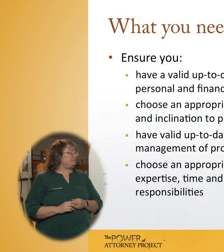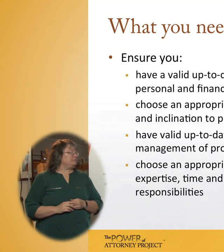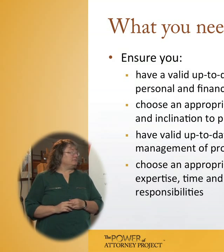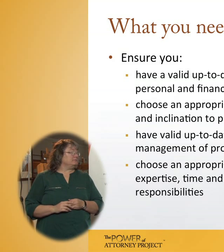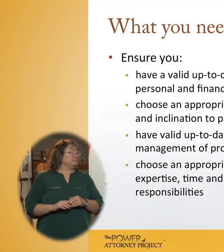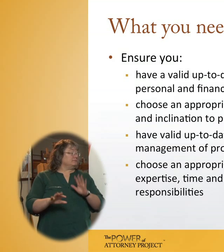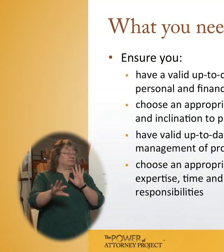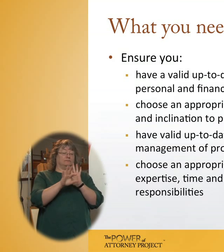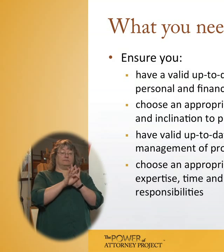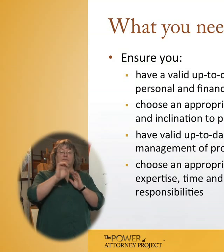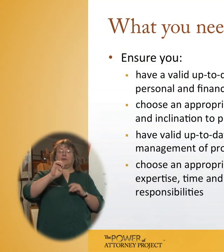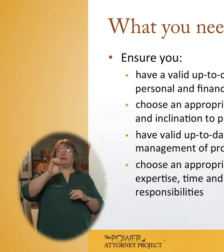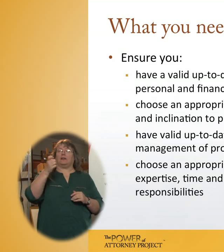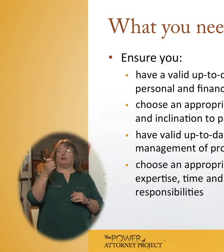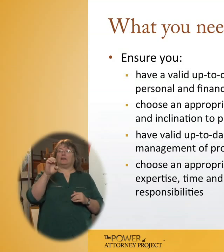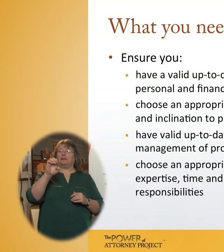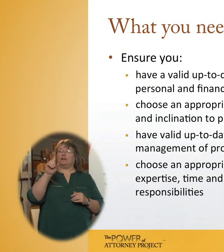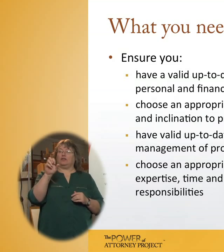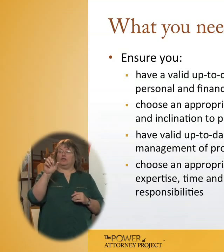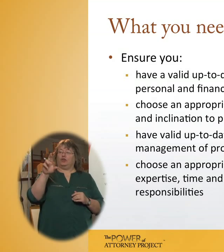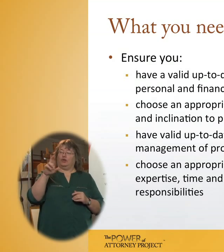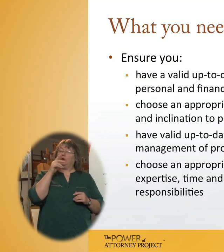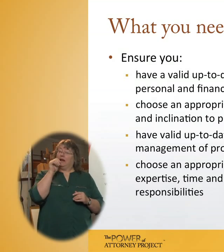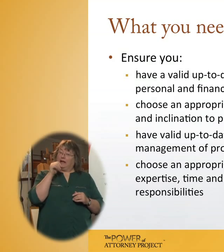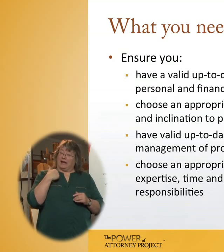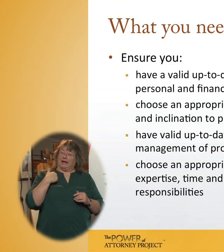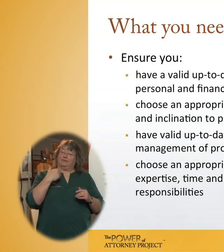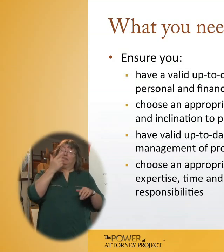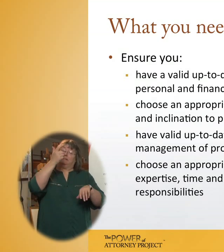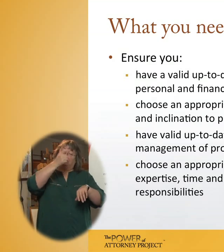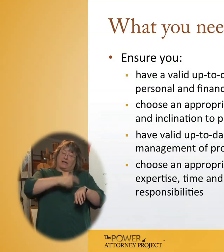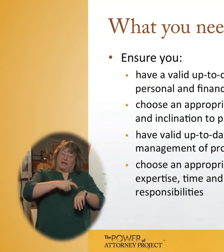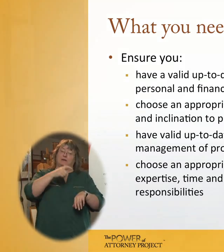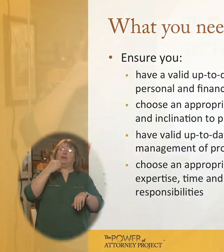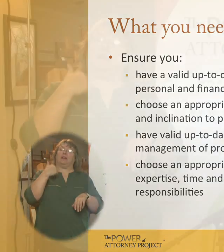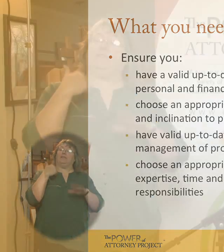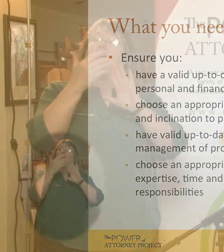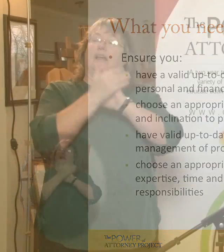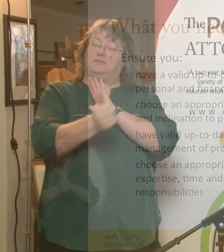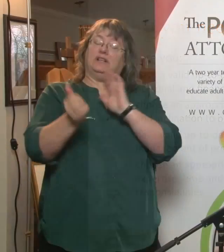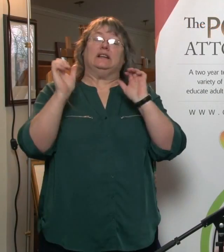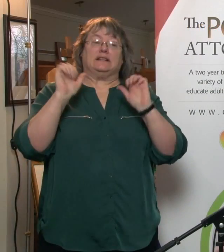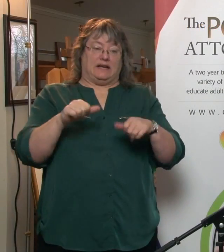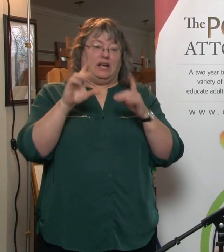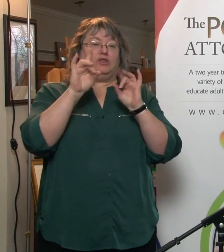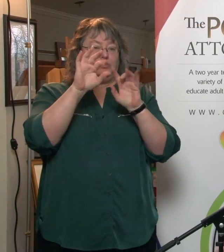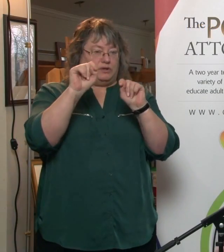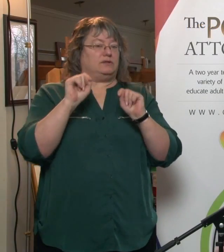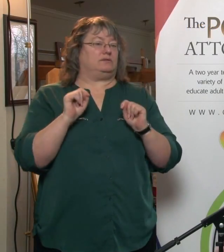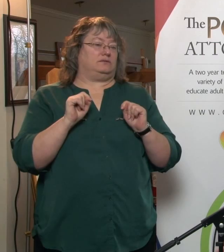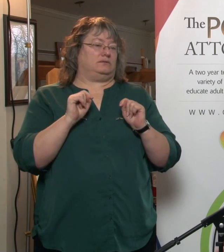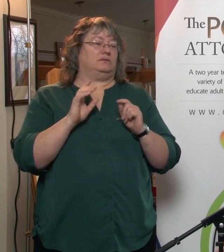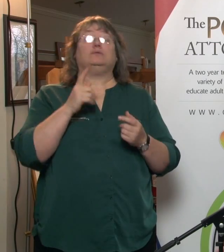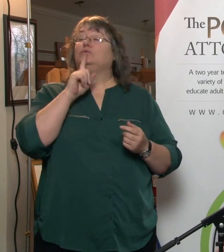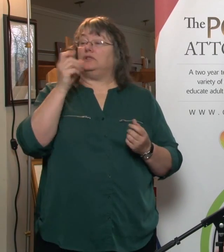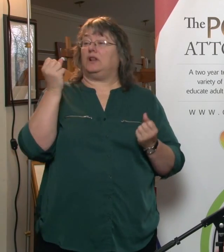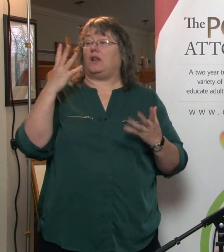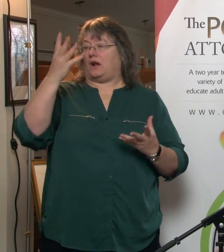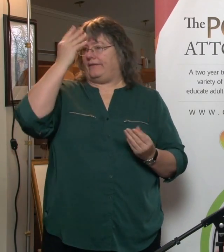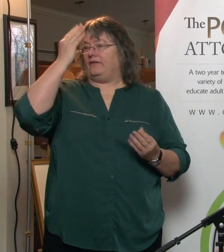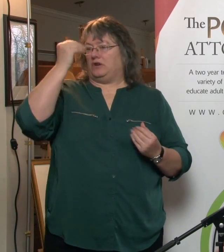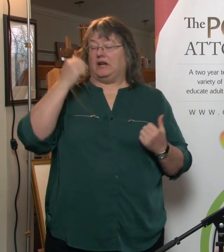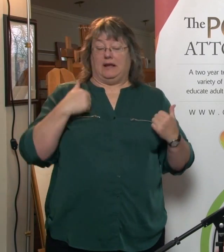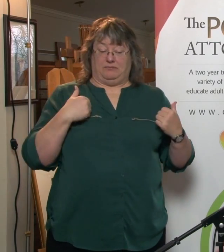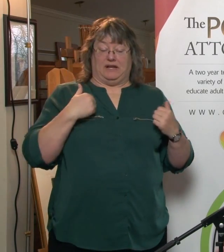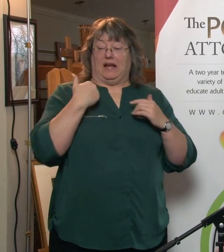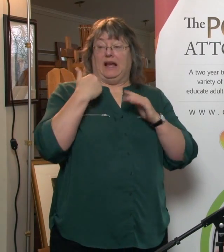executor who has the time and inclination and expertise to do it. There's a whole lot of stuff to know. Again, I have a law